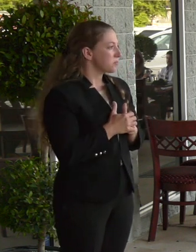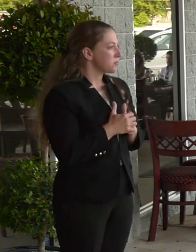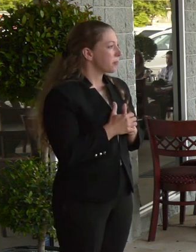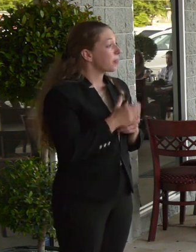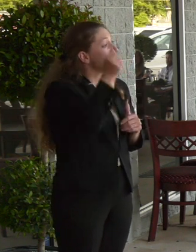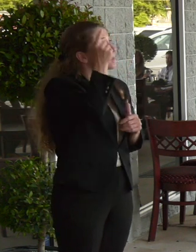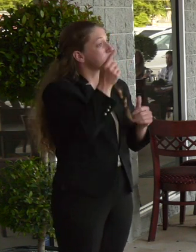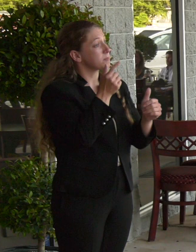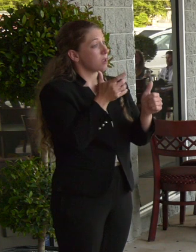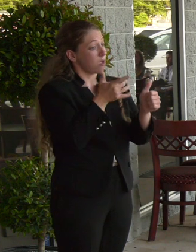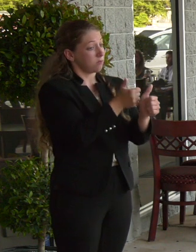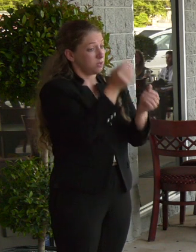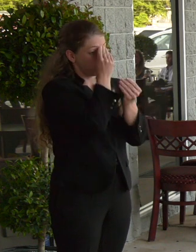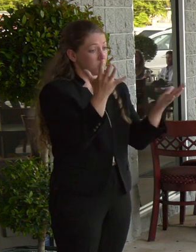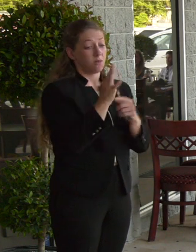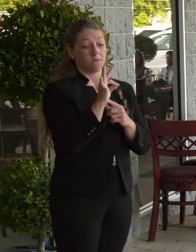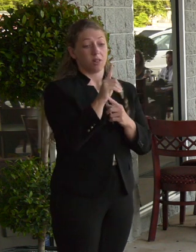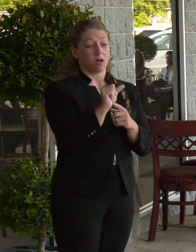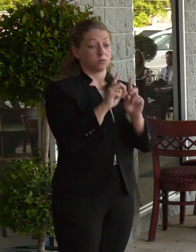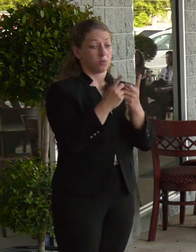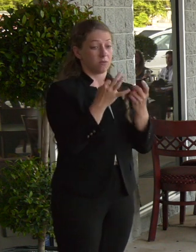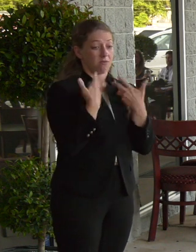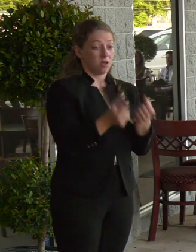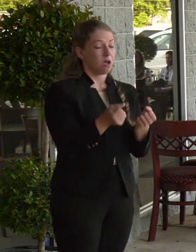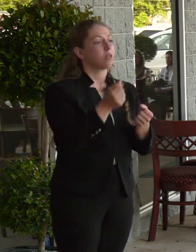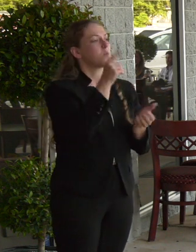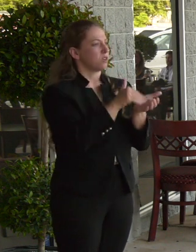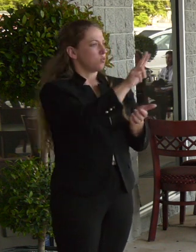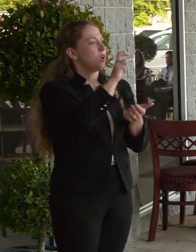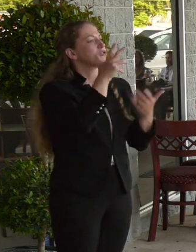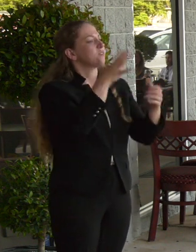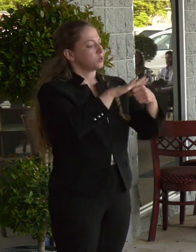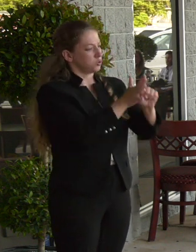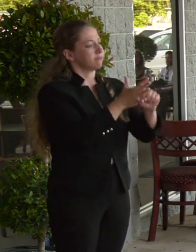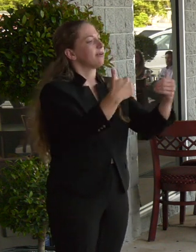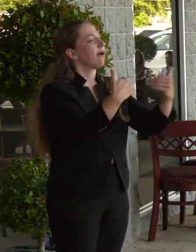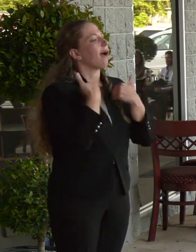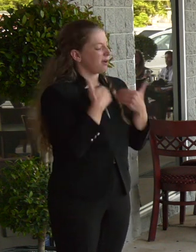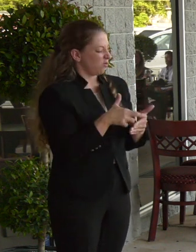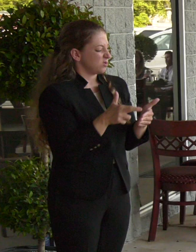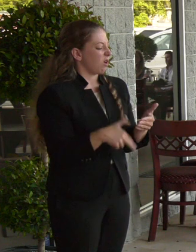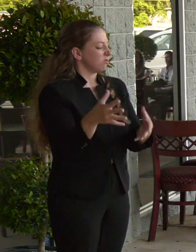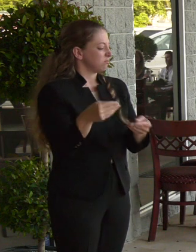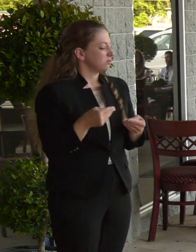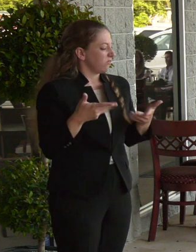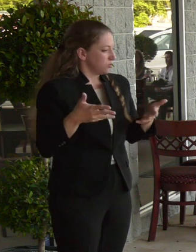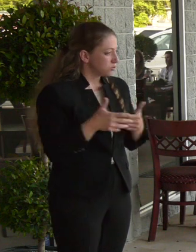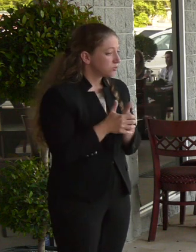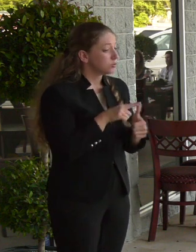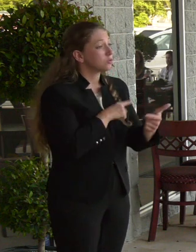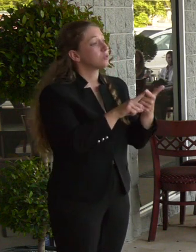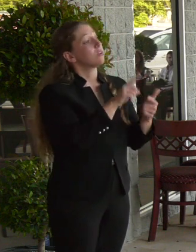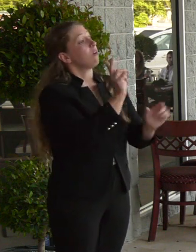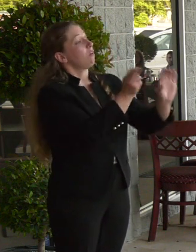Update. In their update this morning, Florida Department of Health, Health 1300 cumulative positive cases of COVID-19 in Dubal County, 215